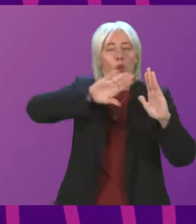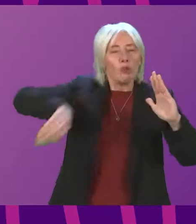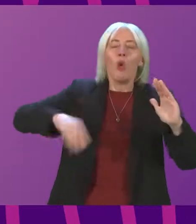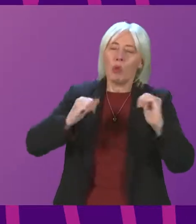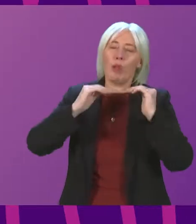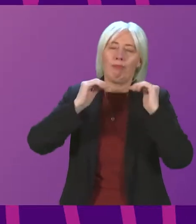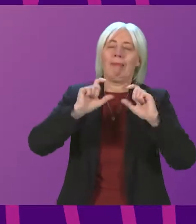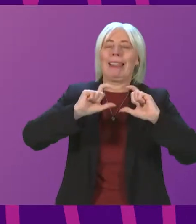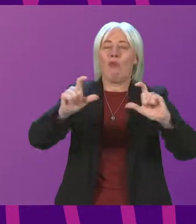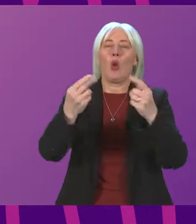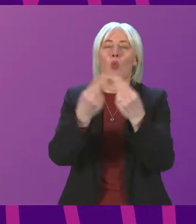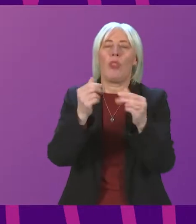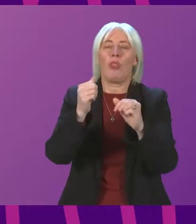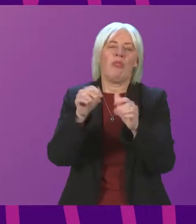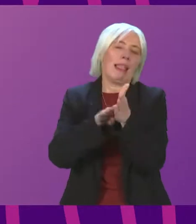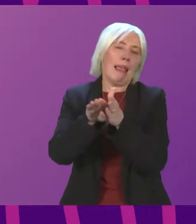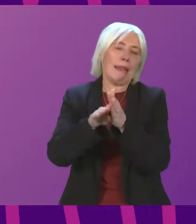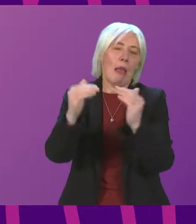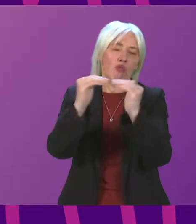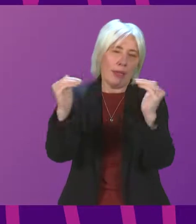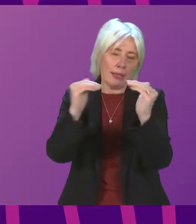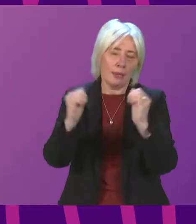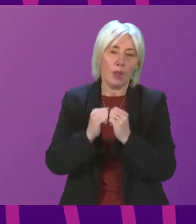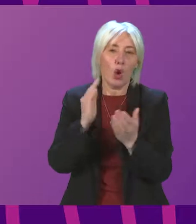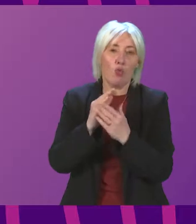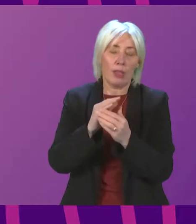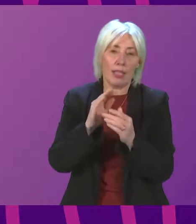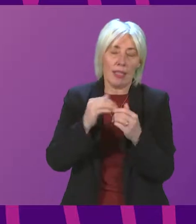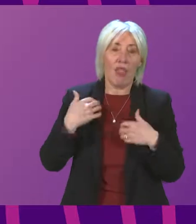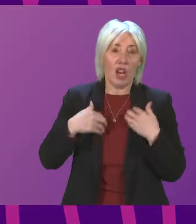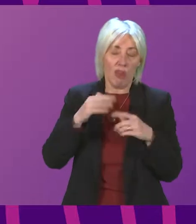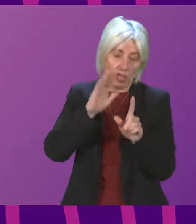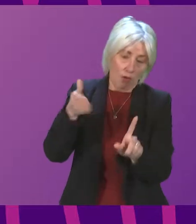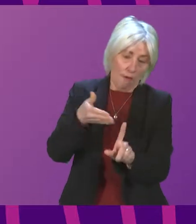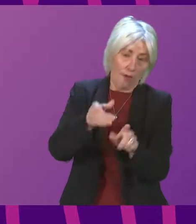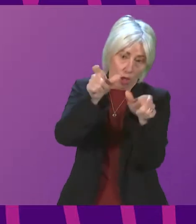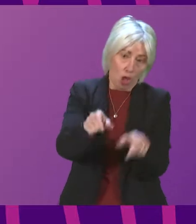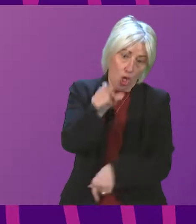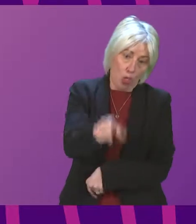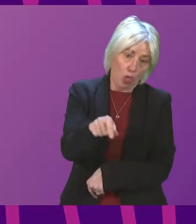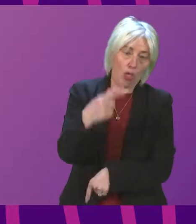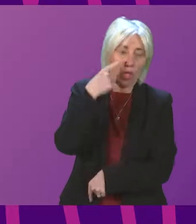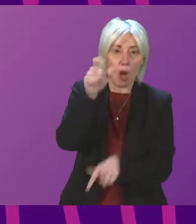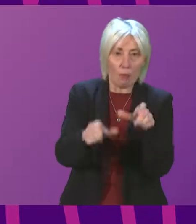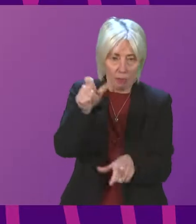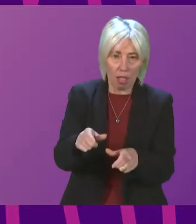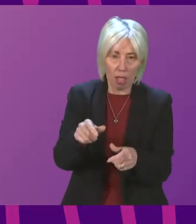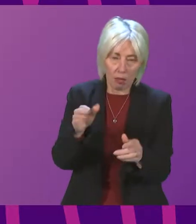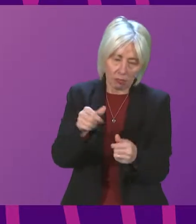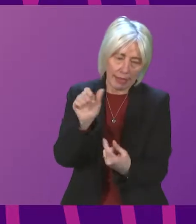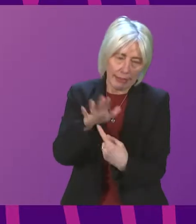Delivery of this approach, which has the interests of our young people at its heart, will require the whole system to work together.